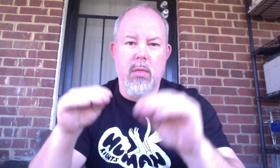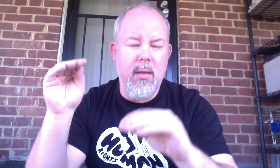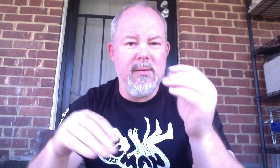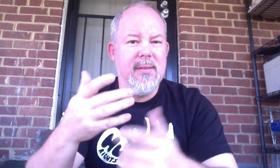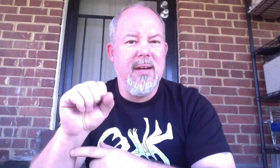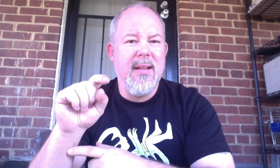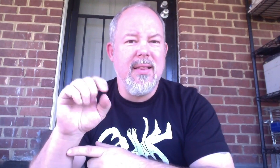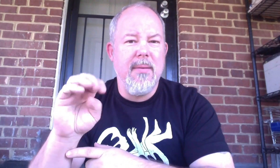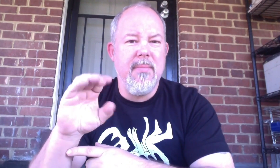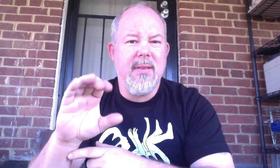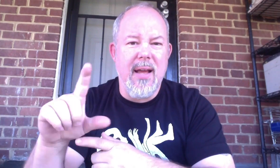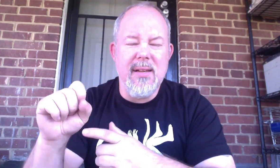Okay.